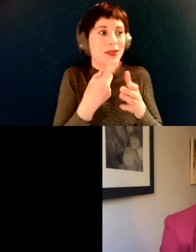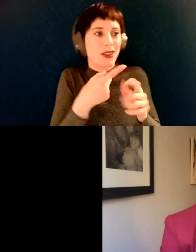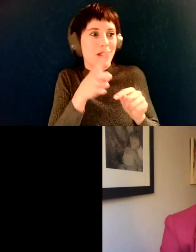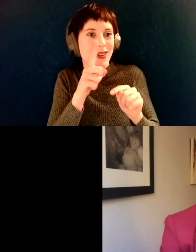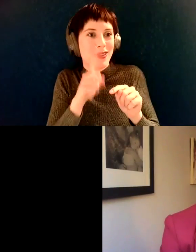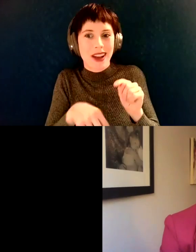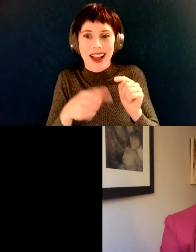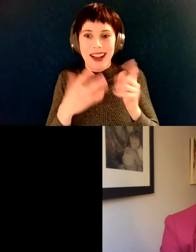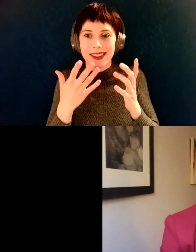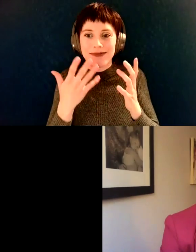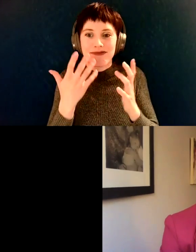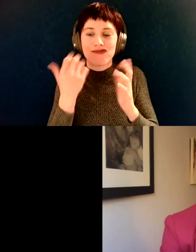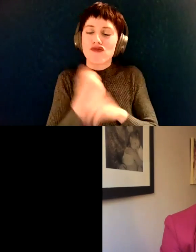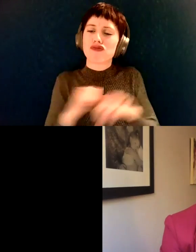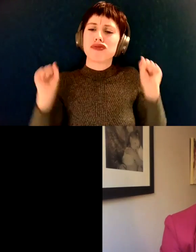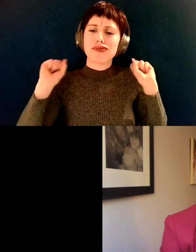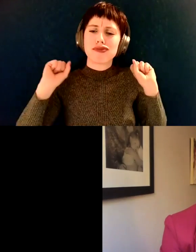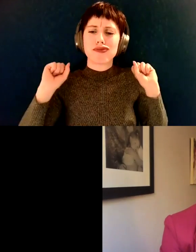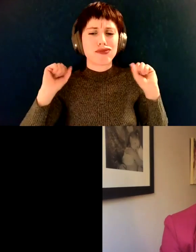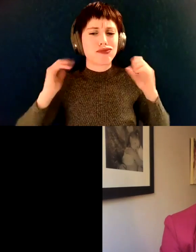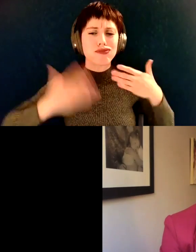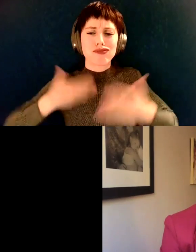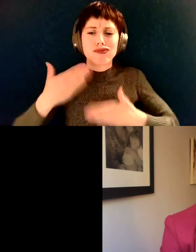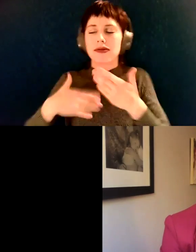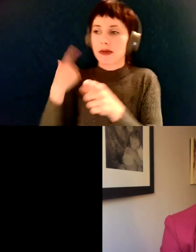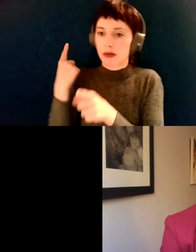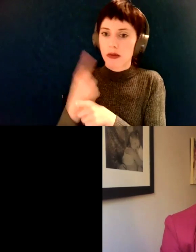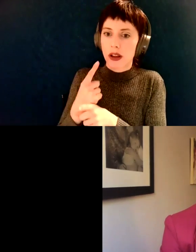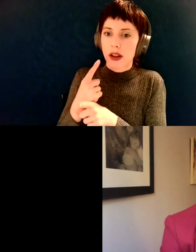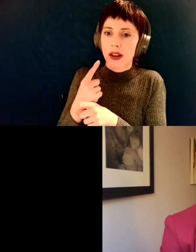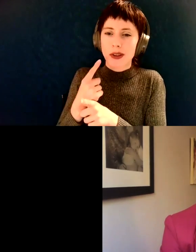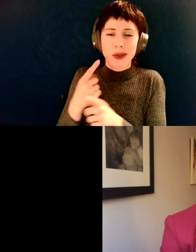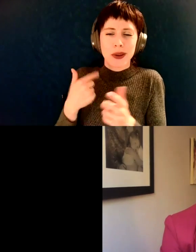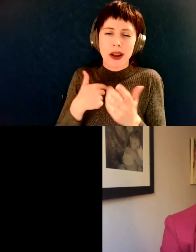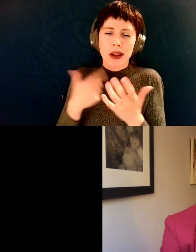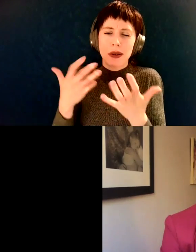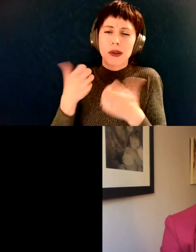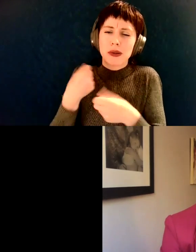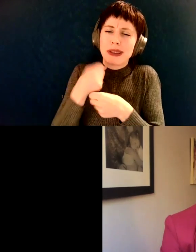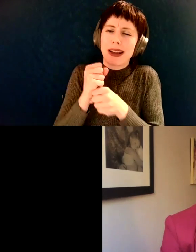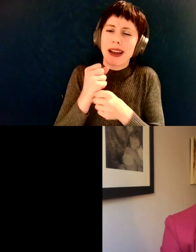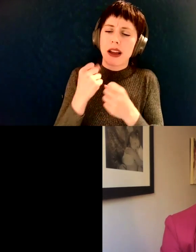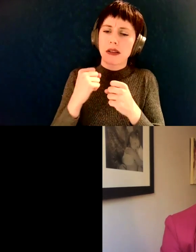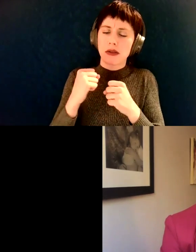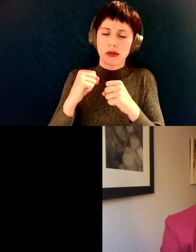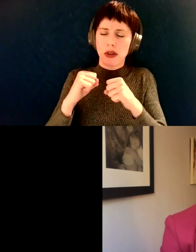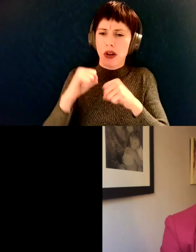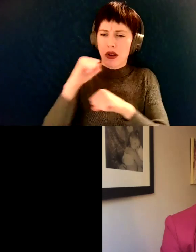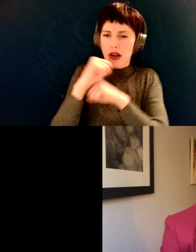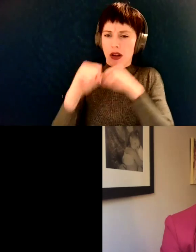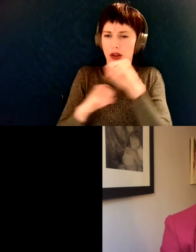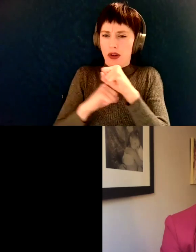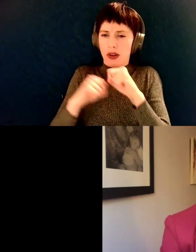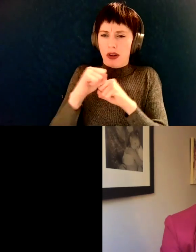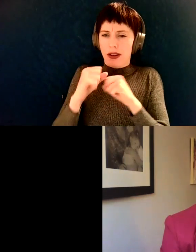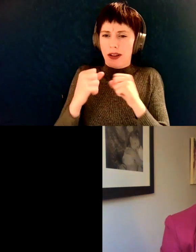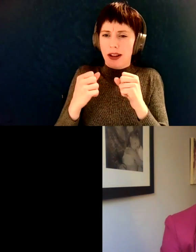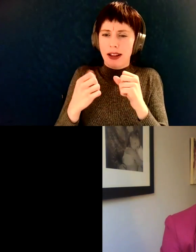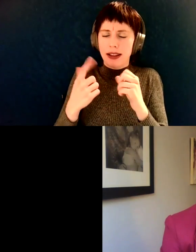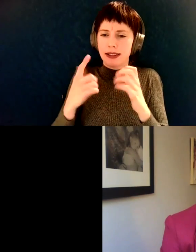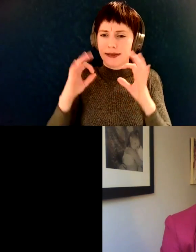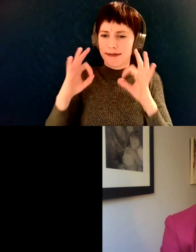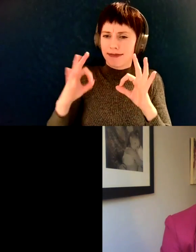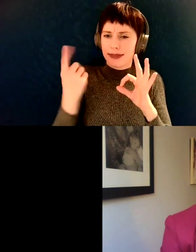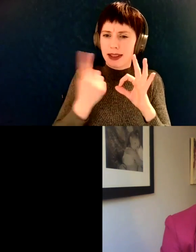Right. So we're like, can we build a tight rope? That's not quite a tight, I want a wheelchair accessible, like one that I can like spin